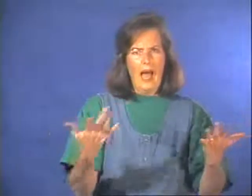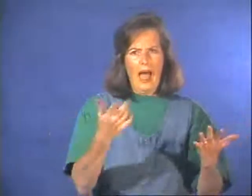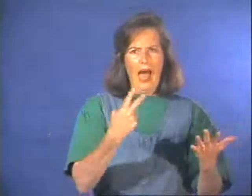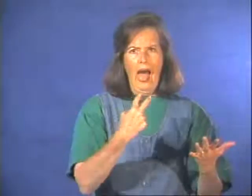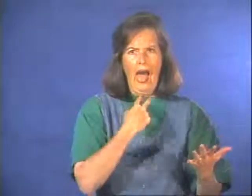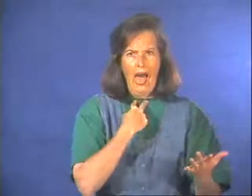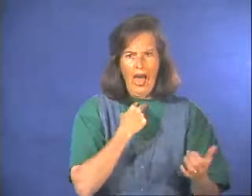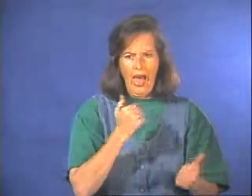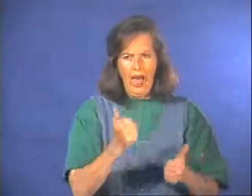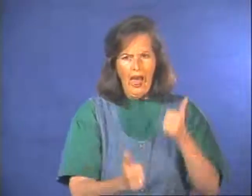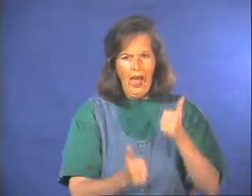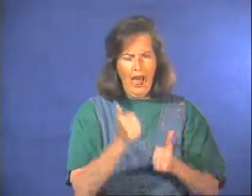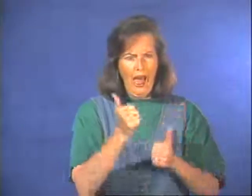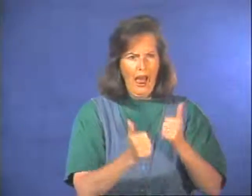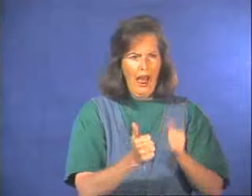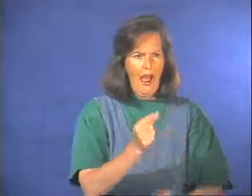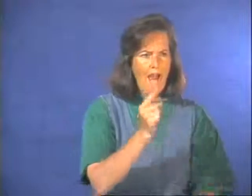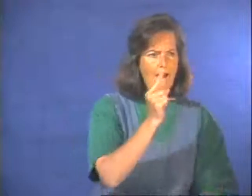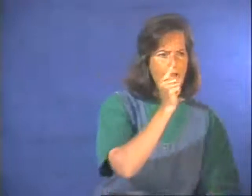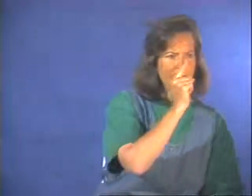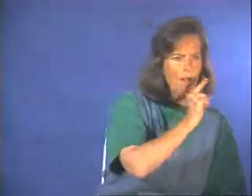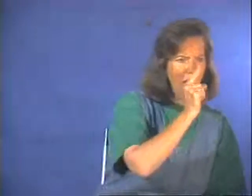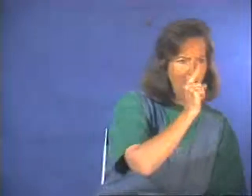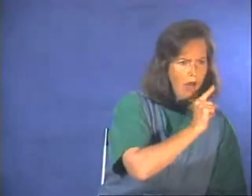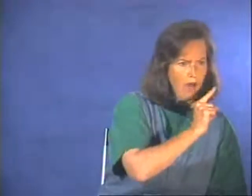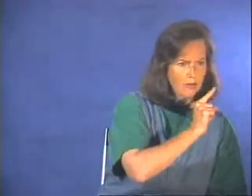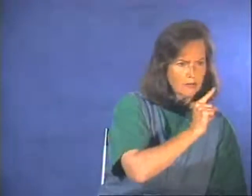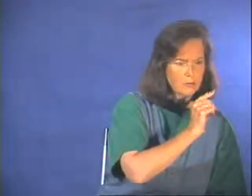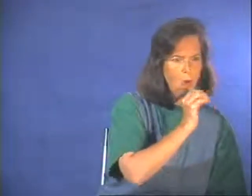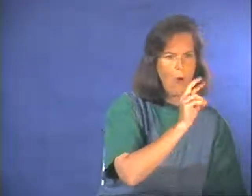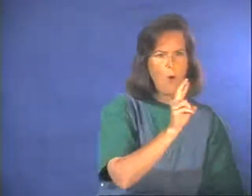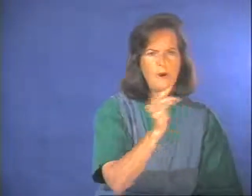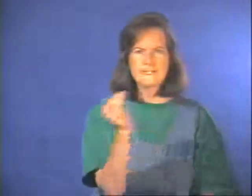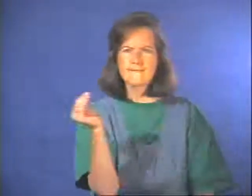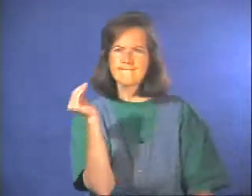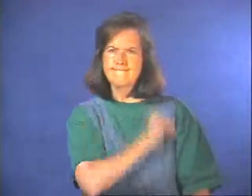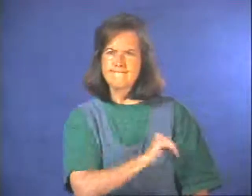How can we know it is false or a lie?